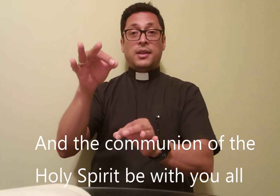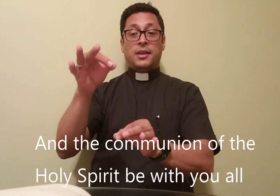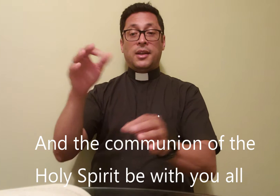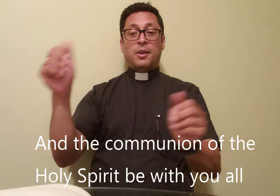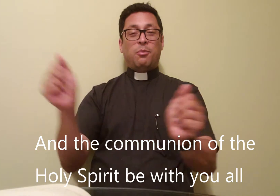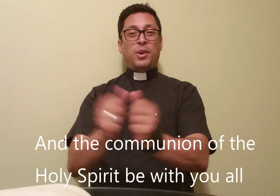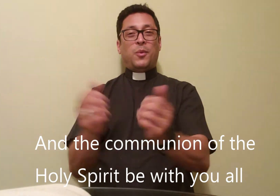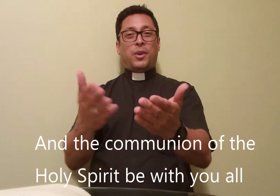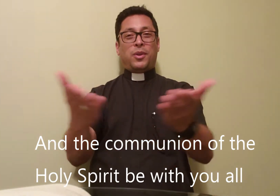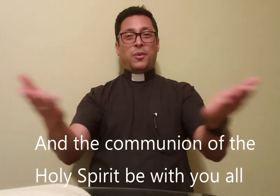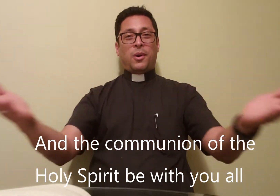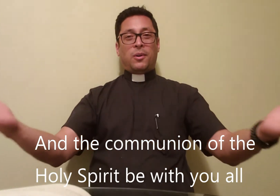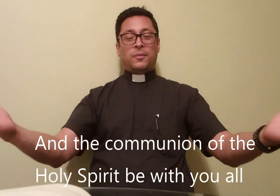be with you all.